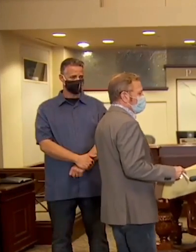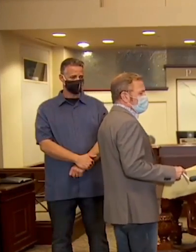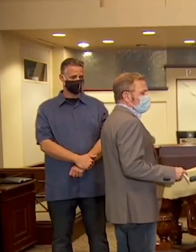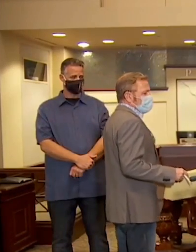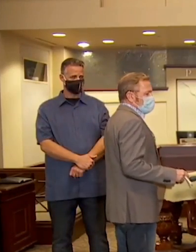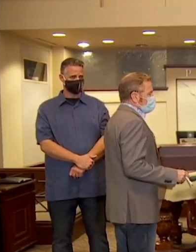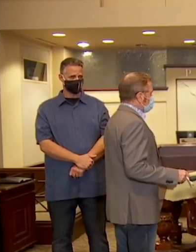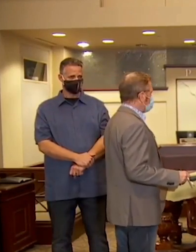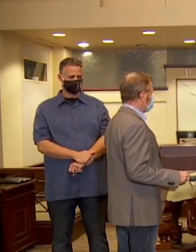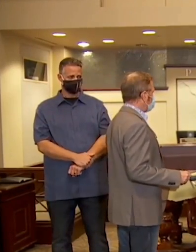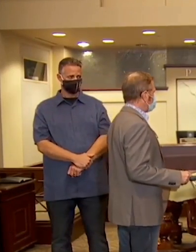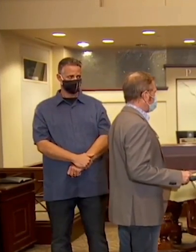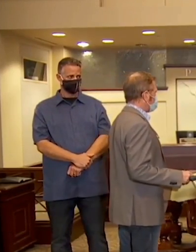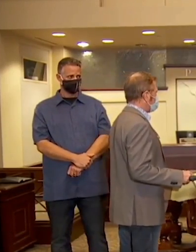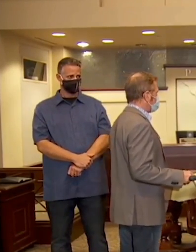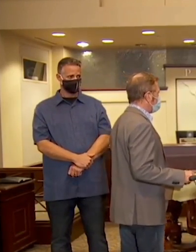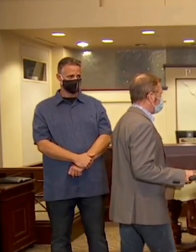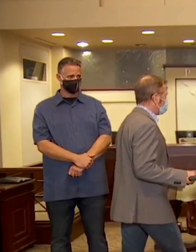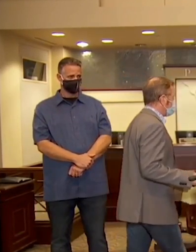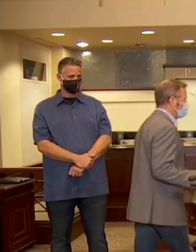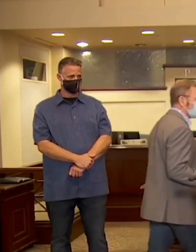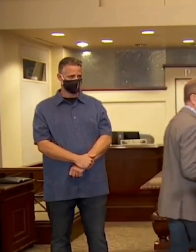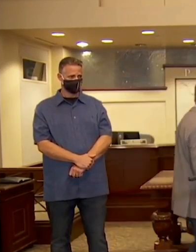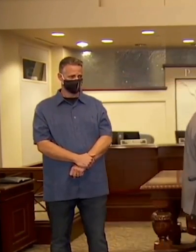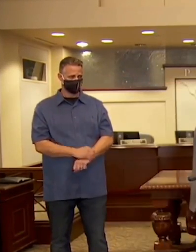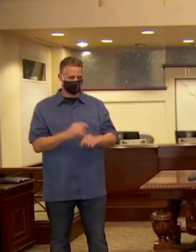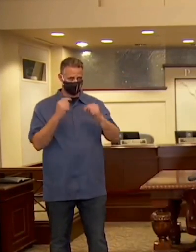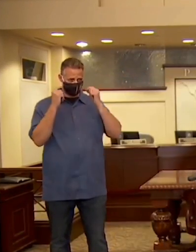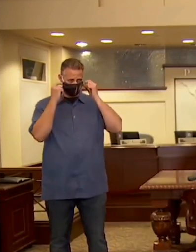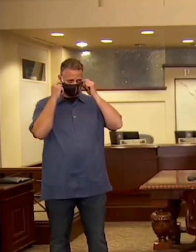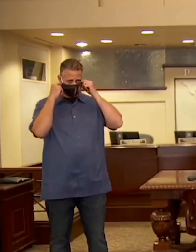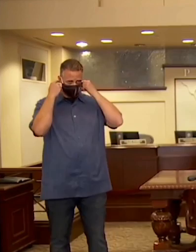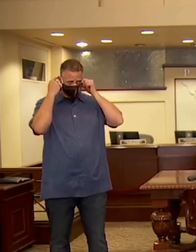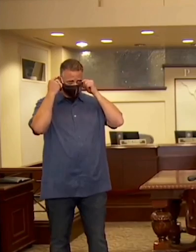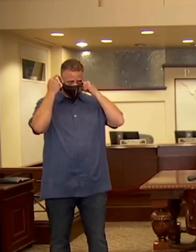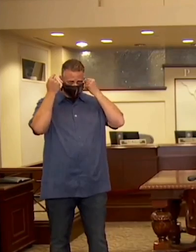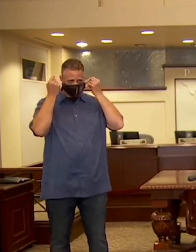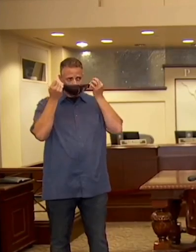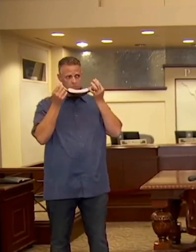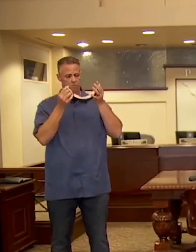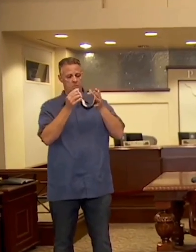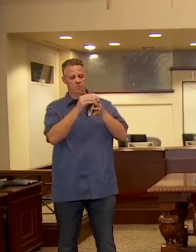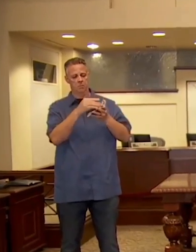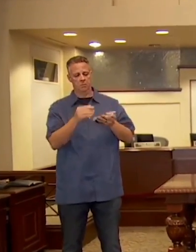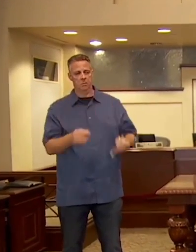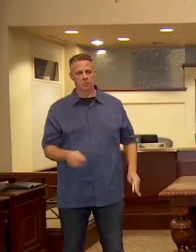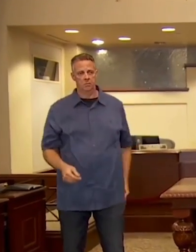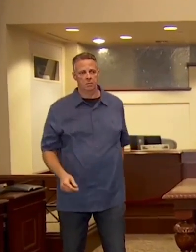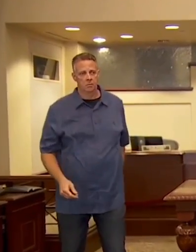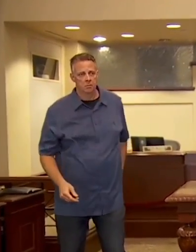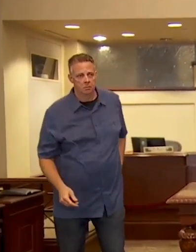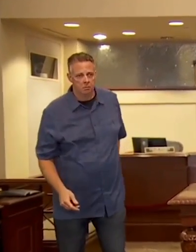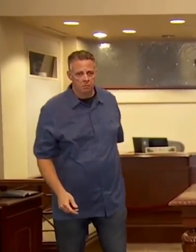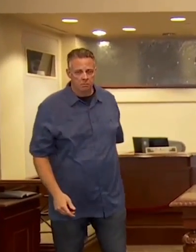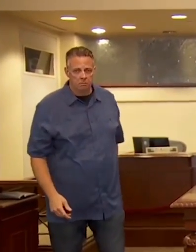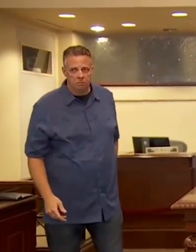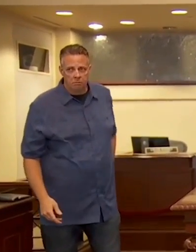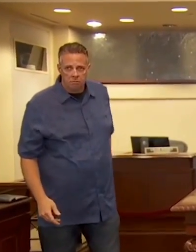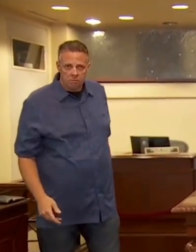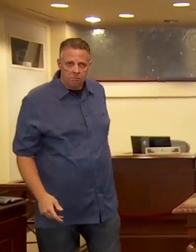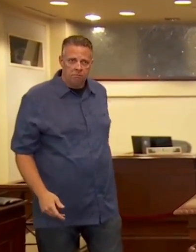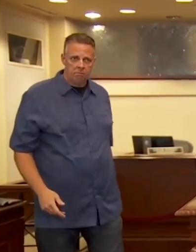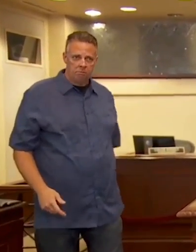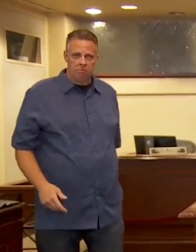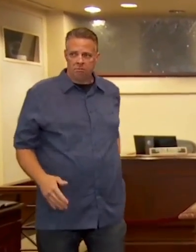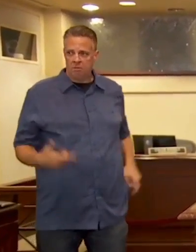violence when it began. And really, I mean, it had been going on for a long time before that. I mean, you know, especially when we're talking about Portland, violence